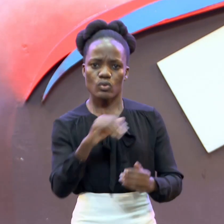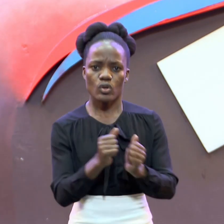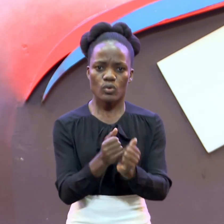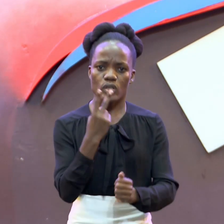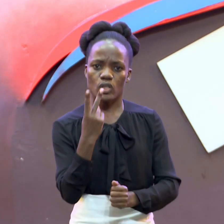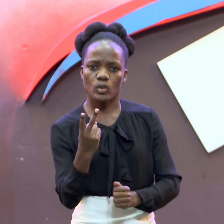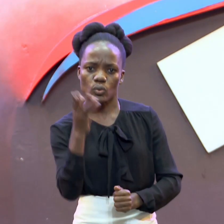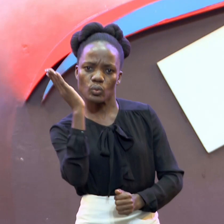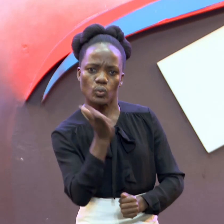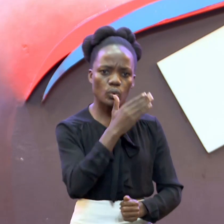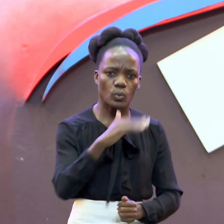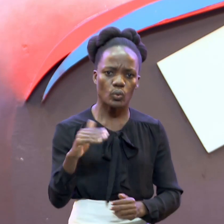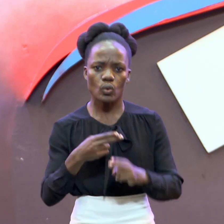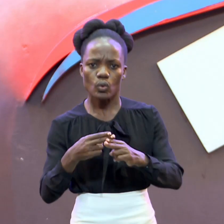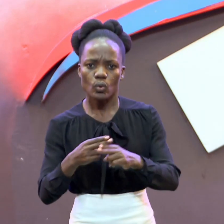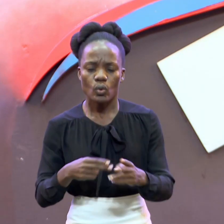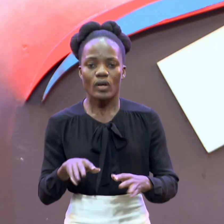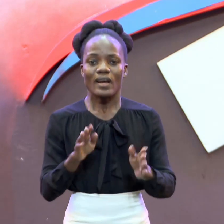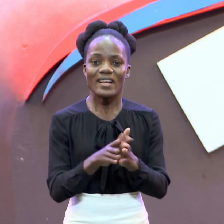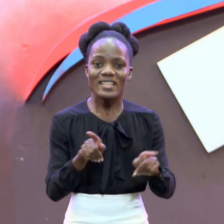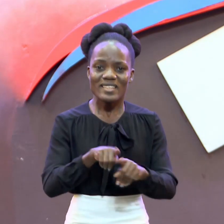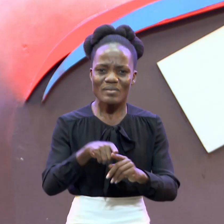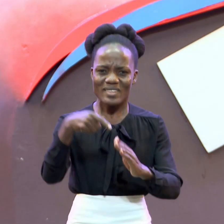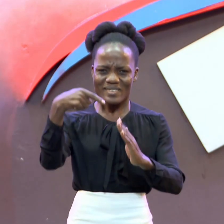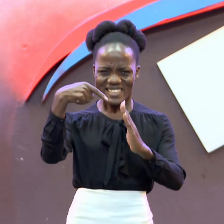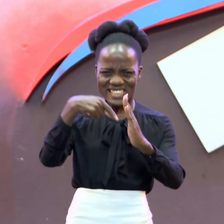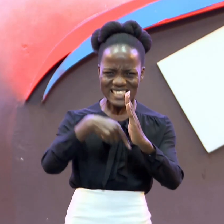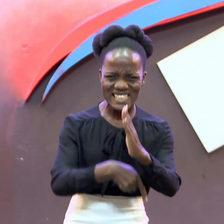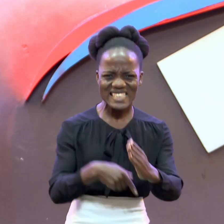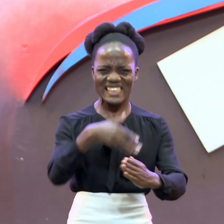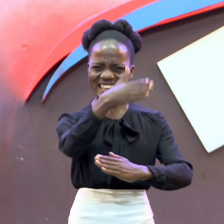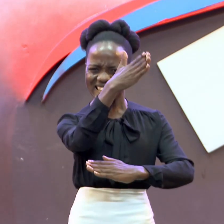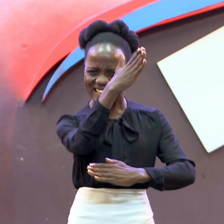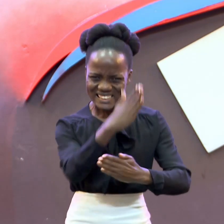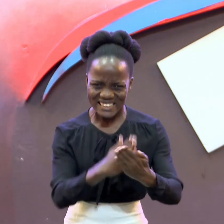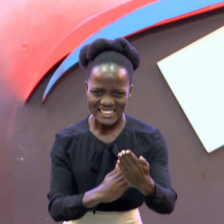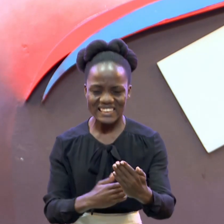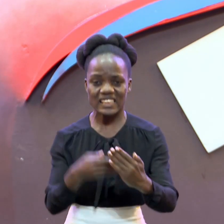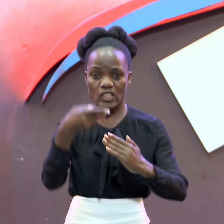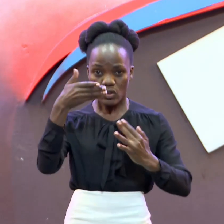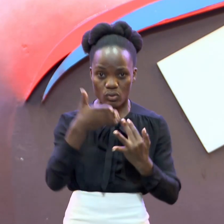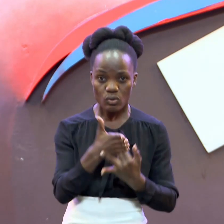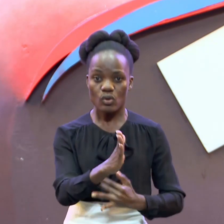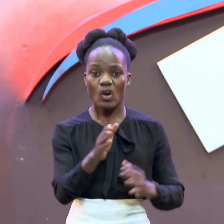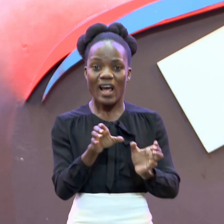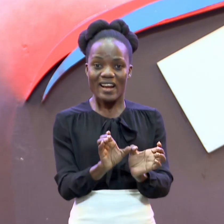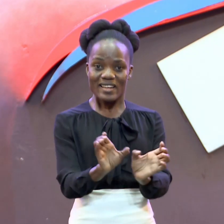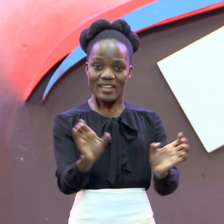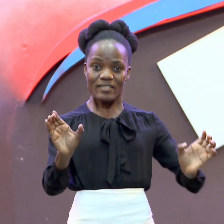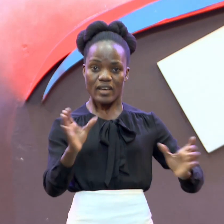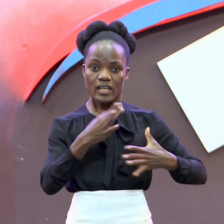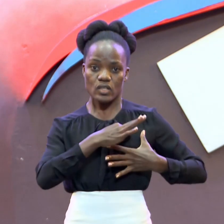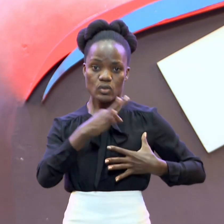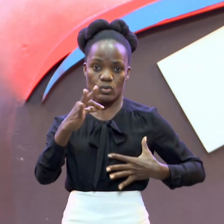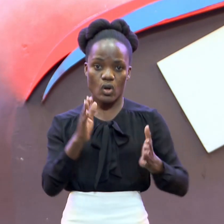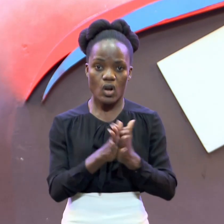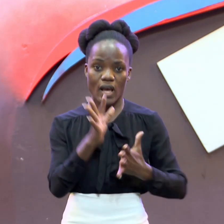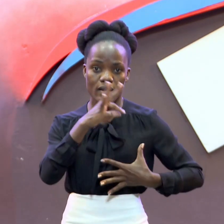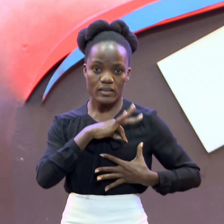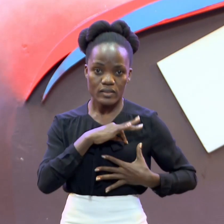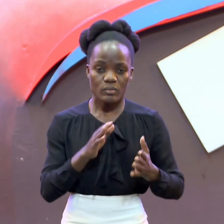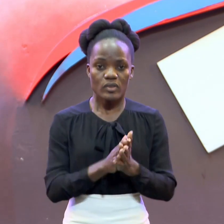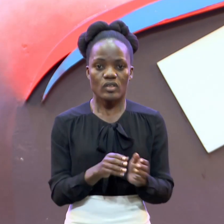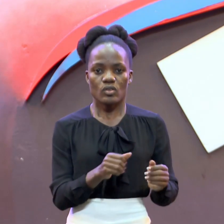penetrates Even to the dividing Of soul And spirit Joints